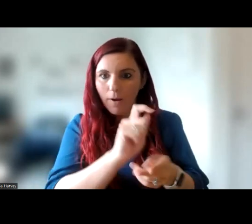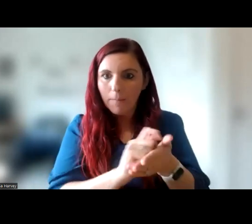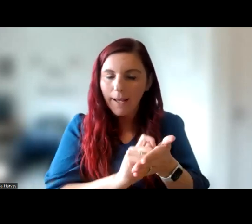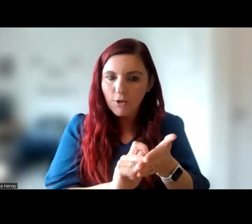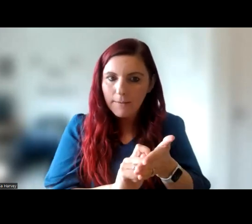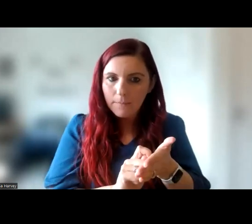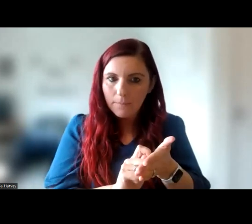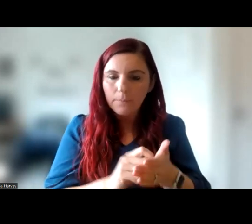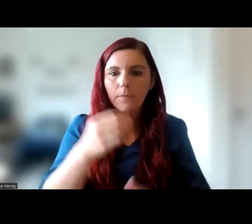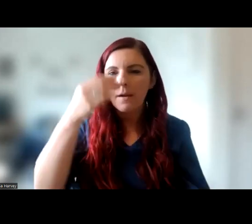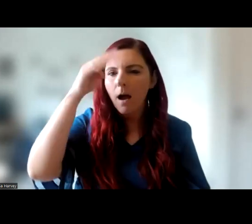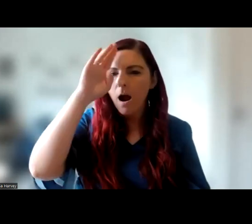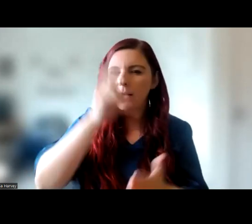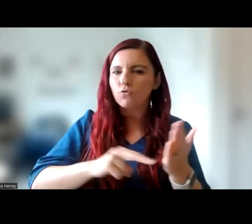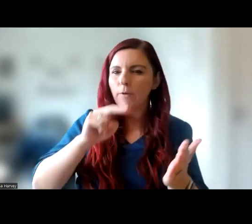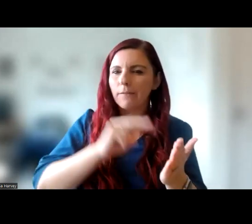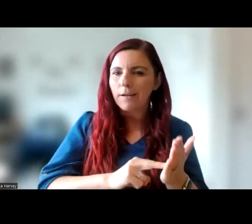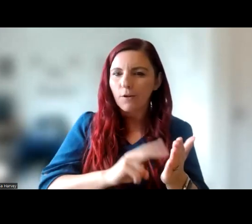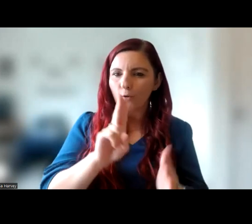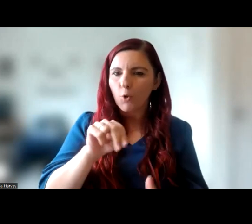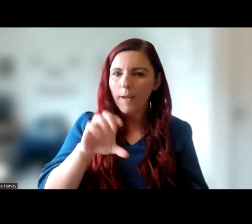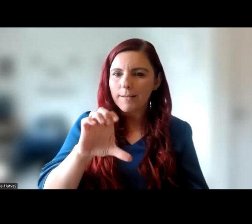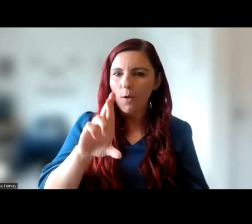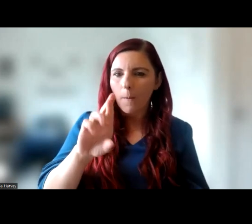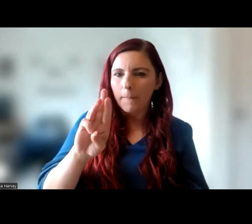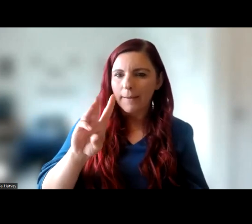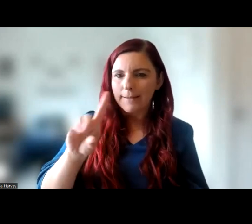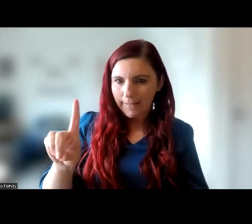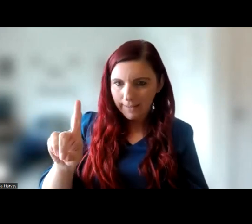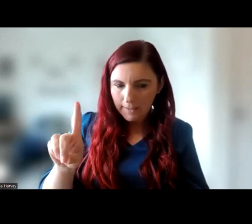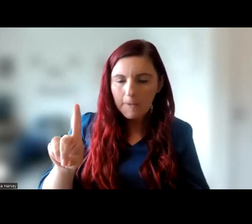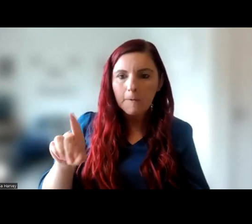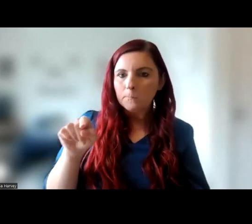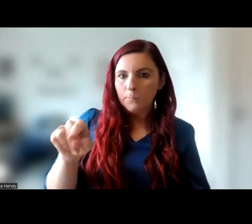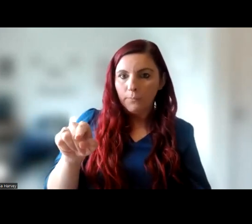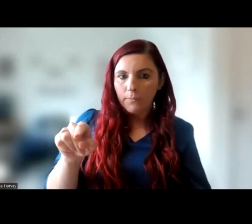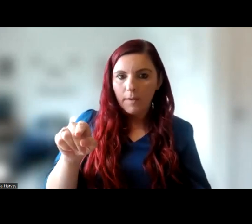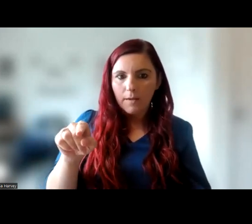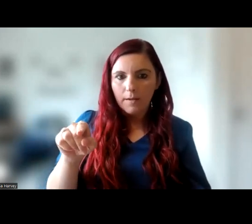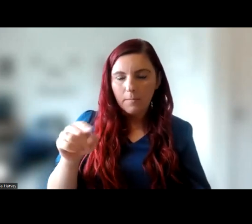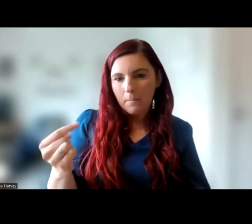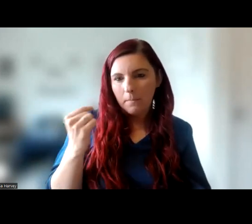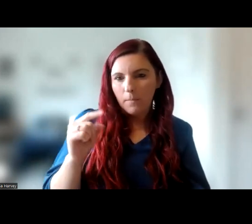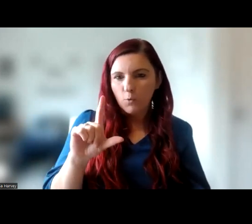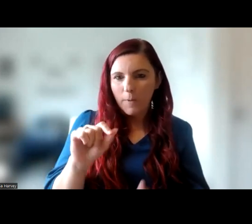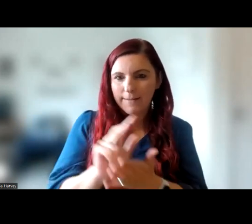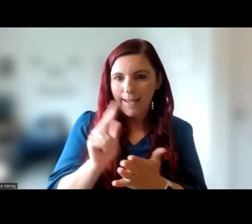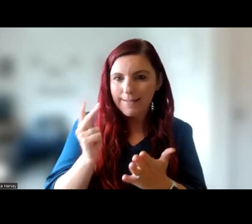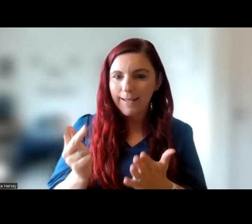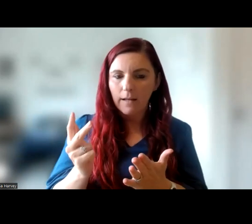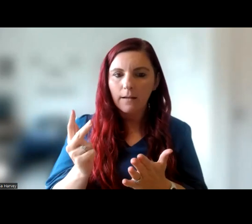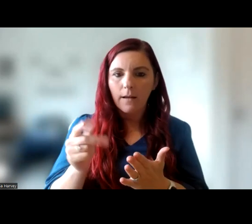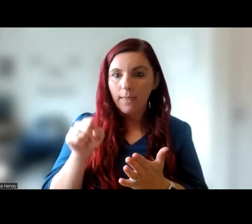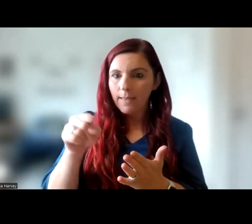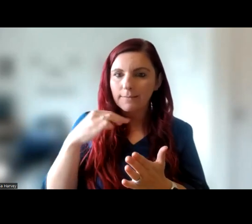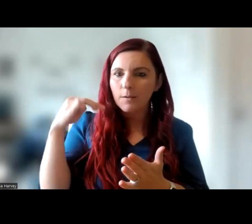Ireland's ratification of the United Nations Convention of the Rights of Persons with Disabilities in 2018 is also